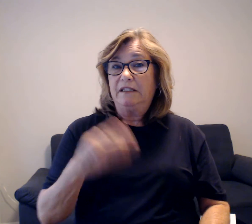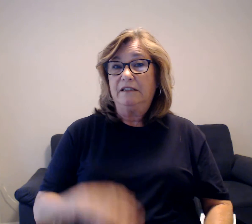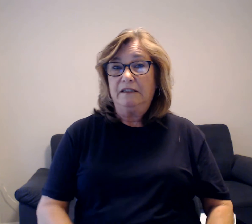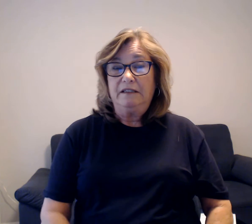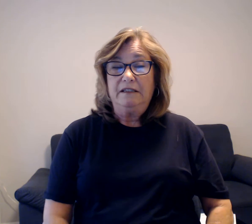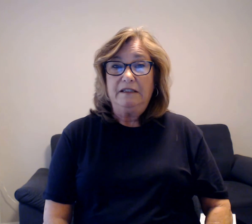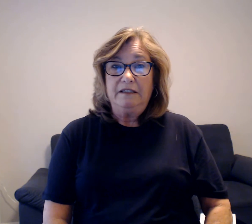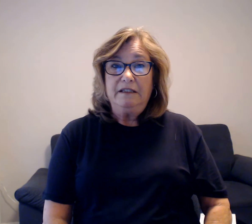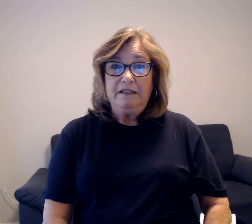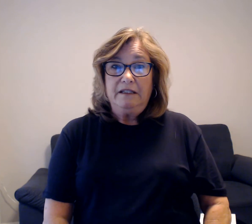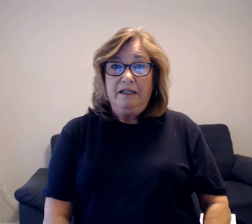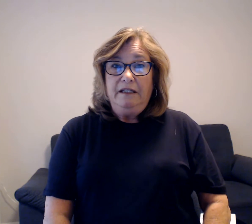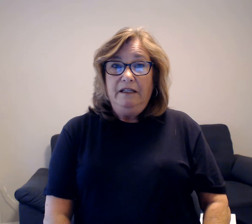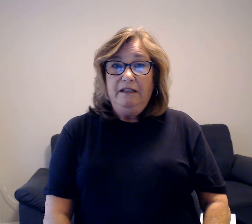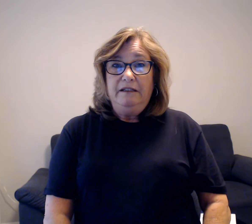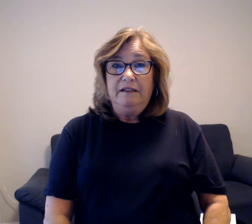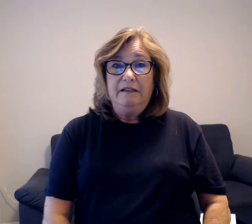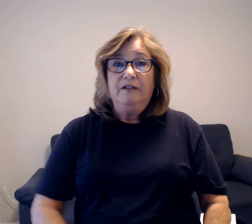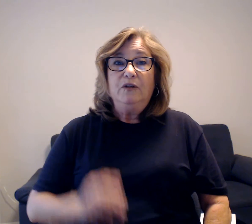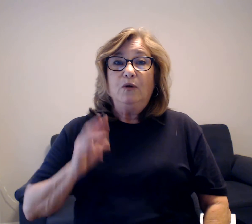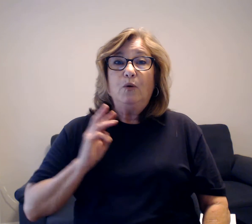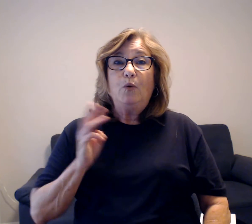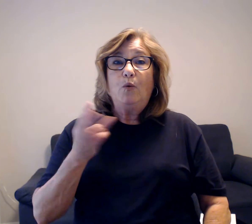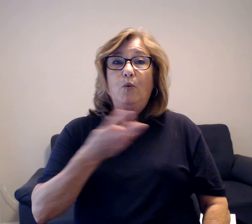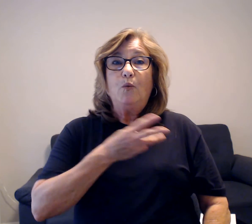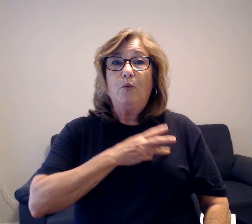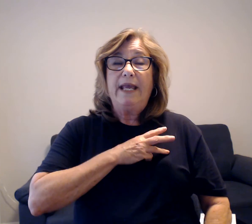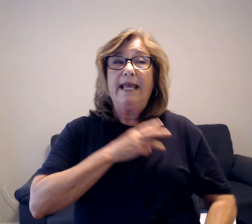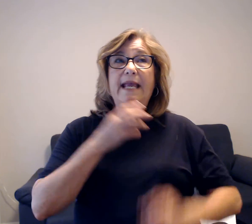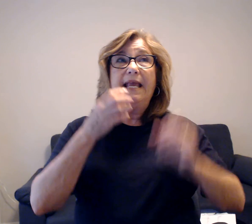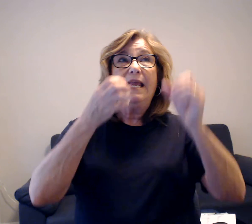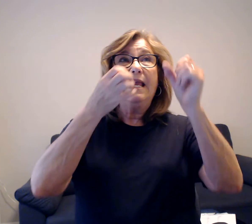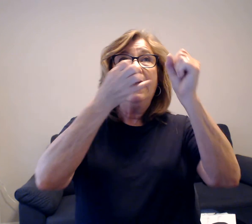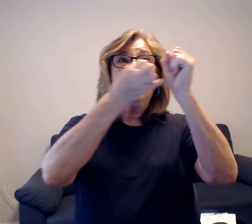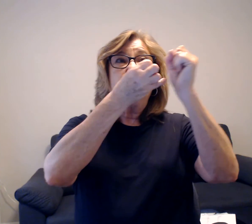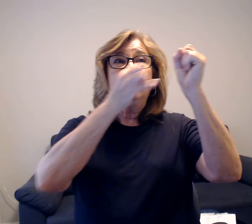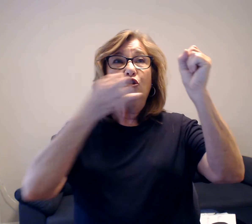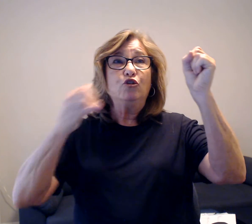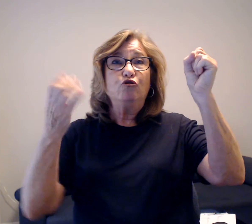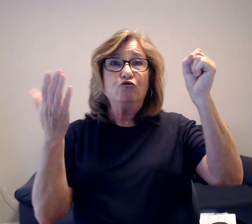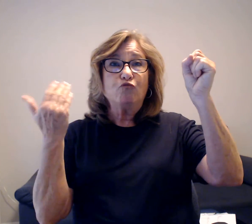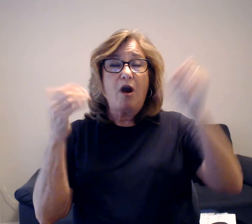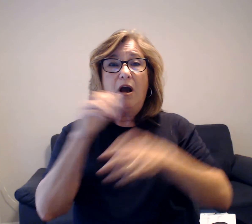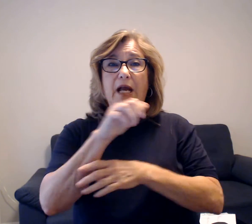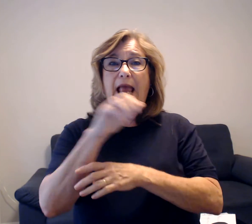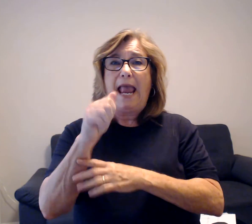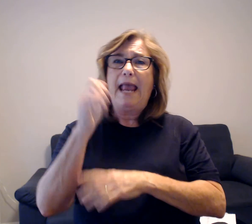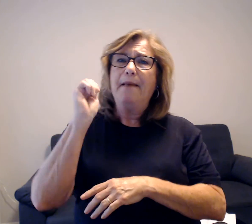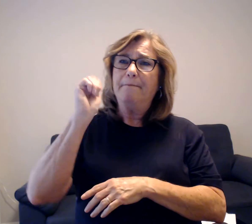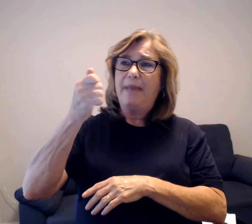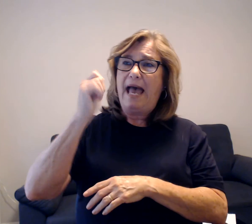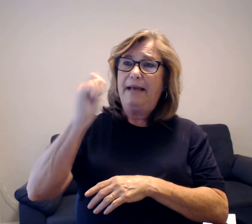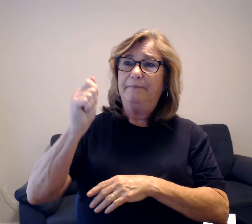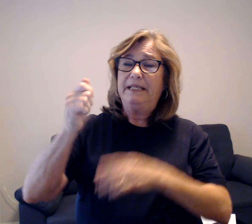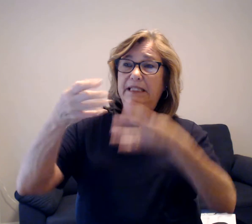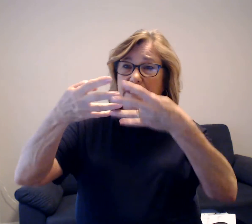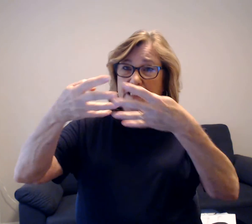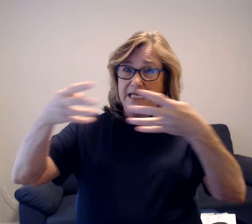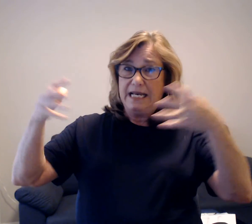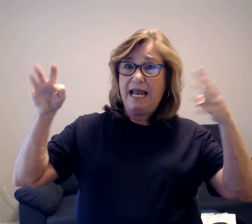We strung a badminton net between two trees.